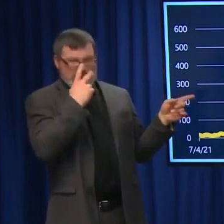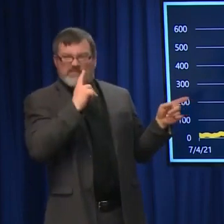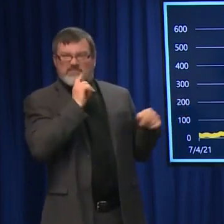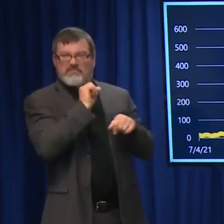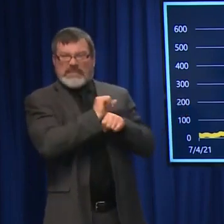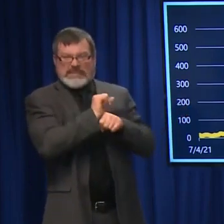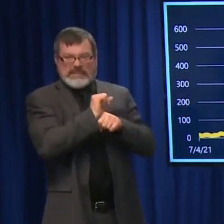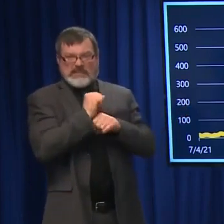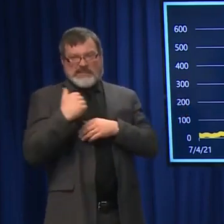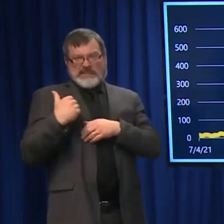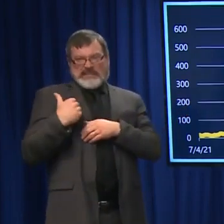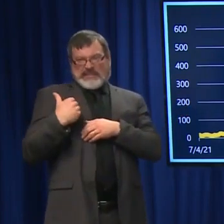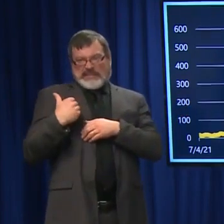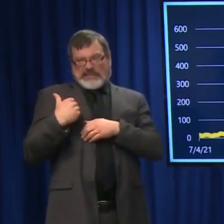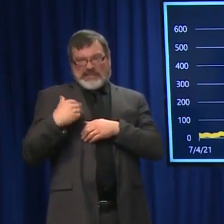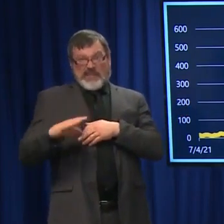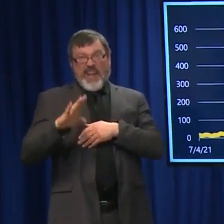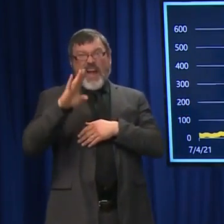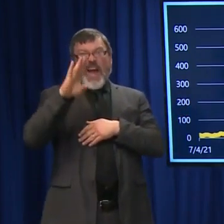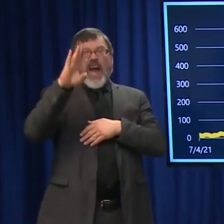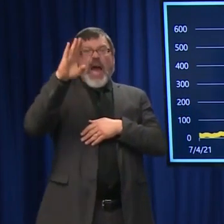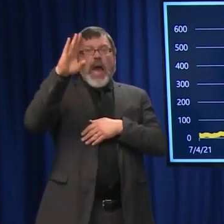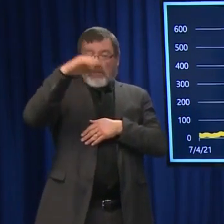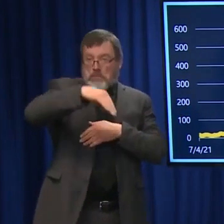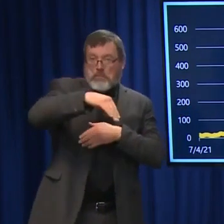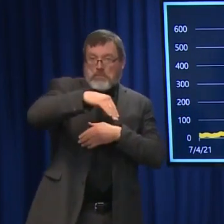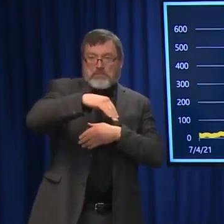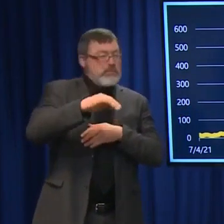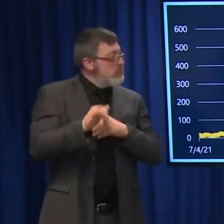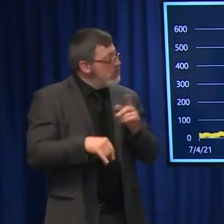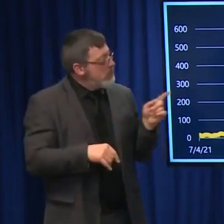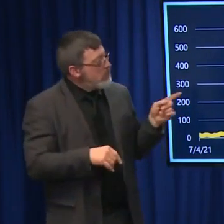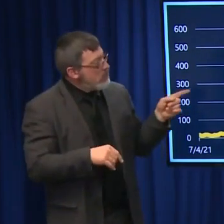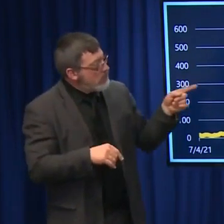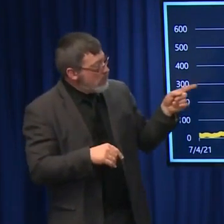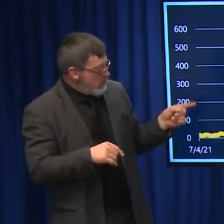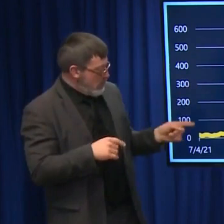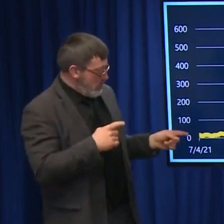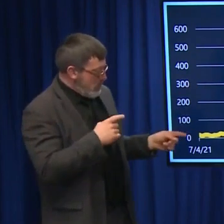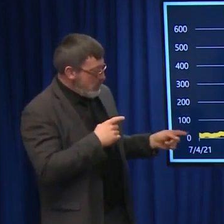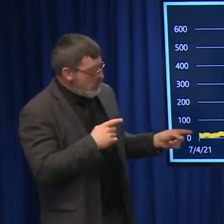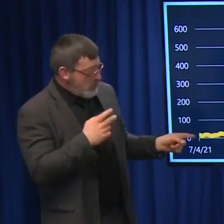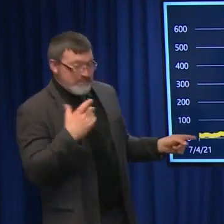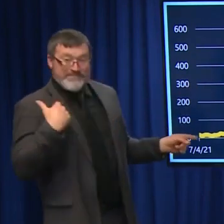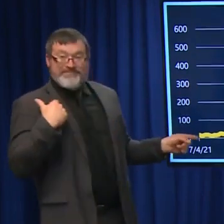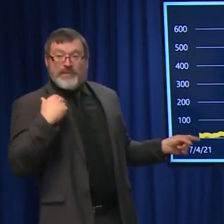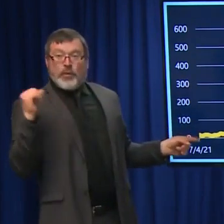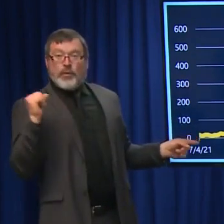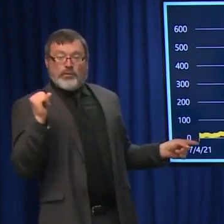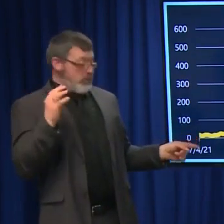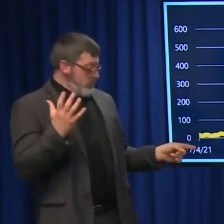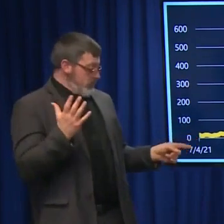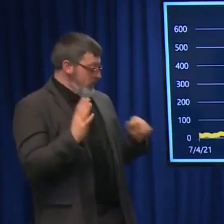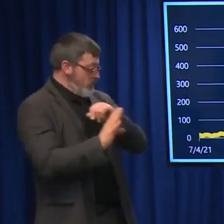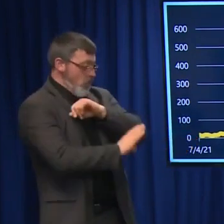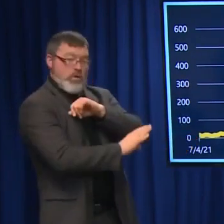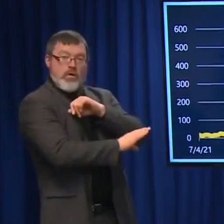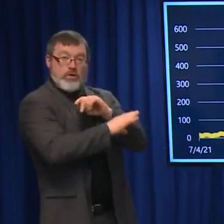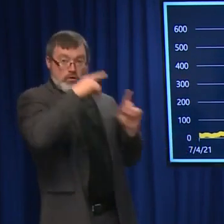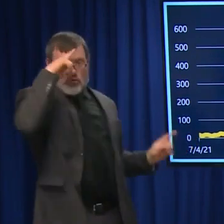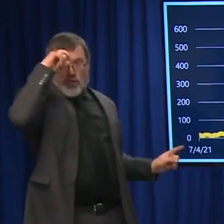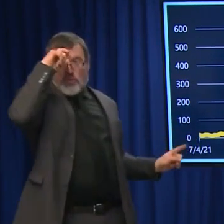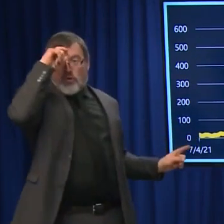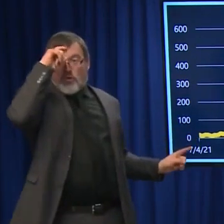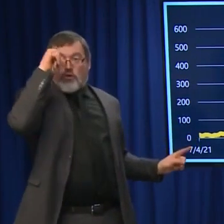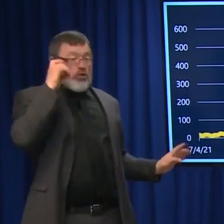itself. Kind of had this kind of early fall surge. And this is really our winter surge with hospitals, really doubling in just